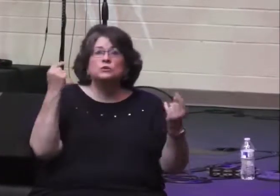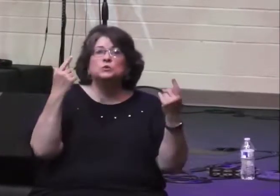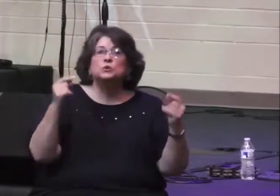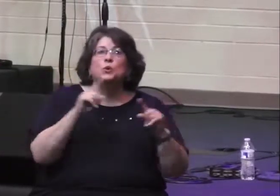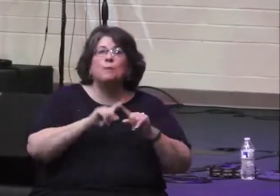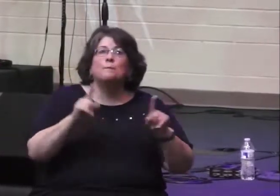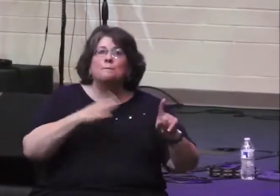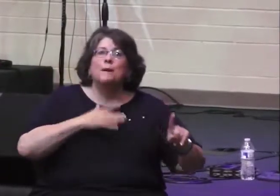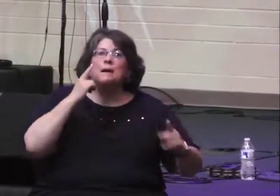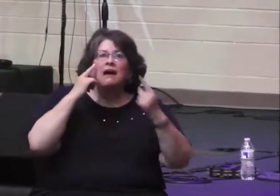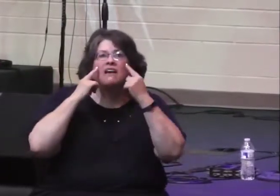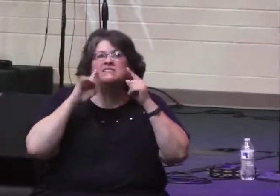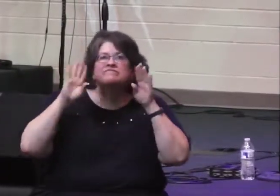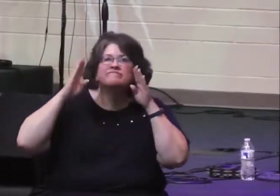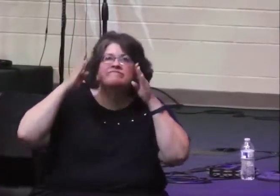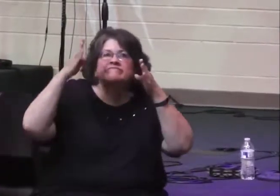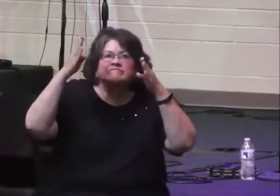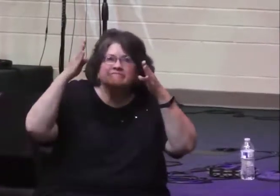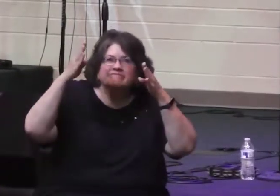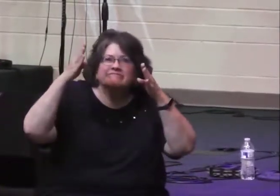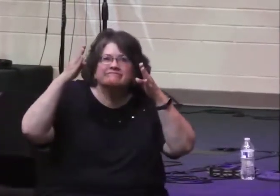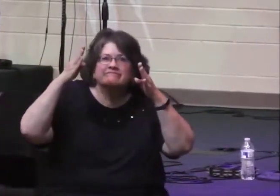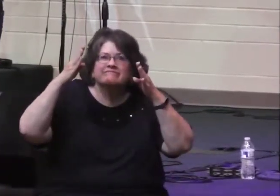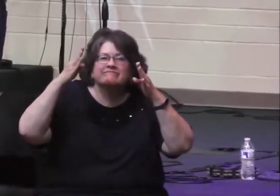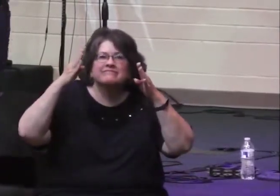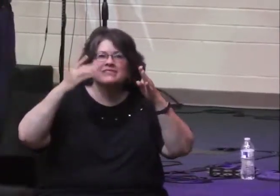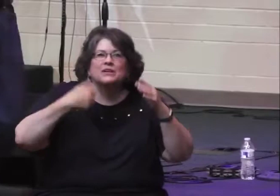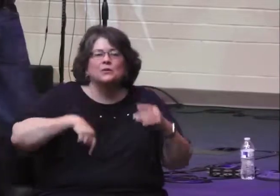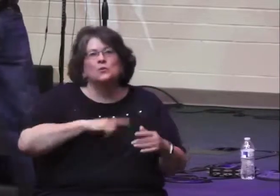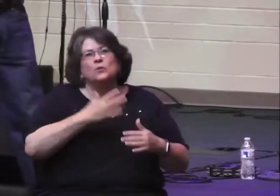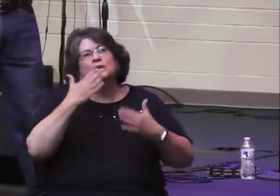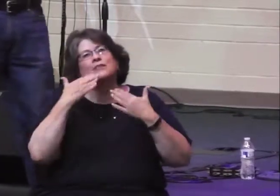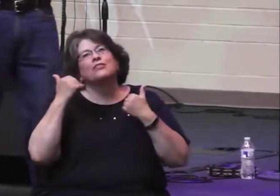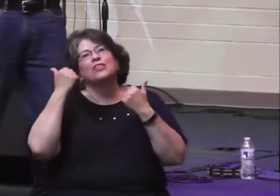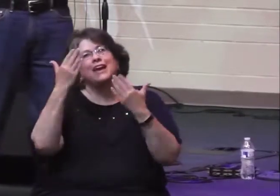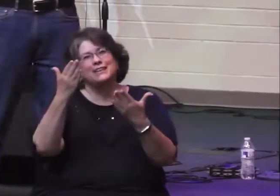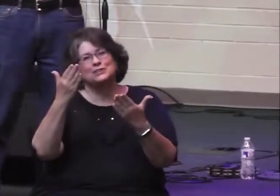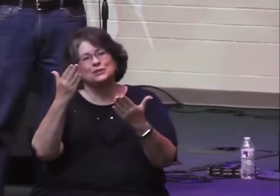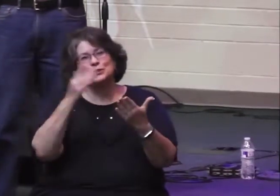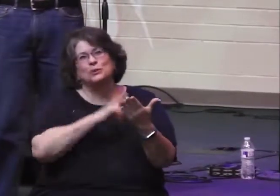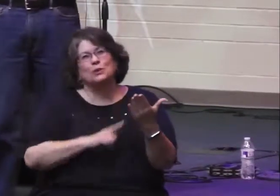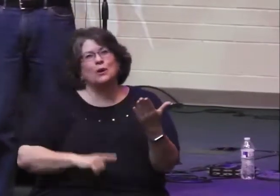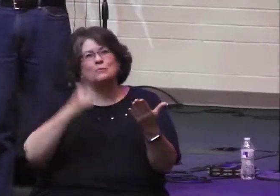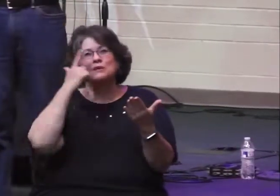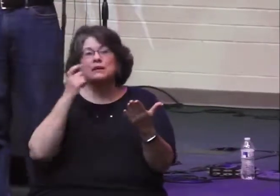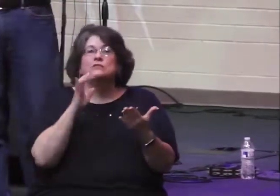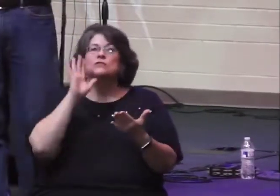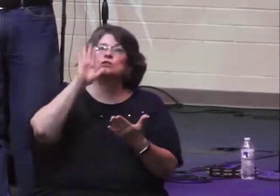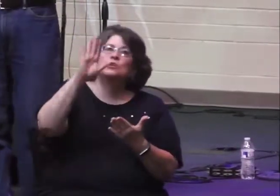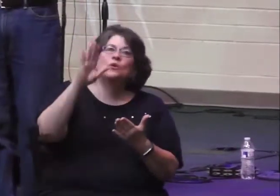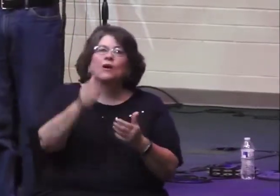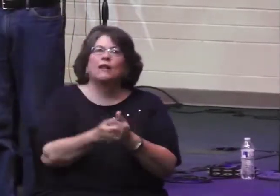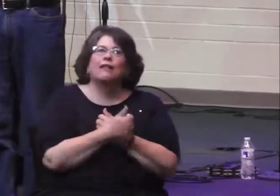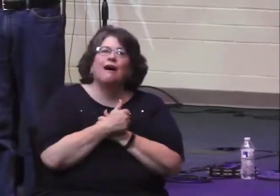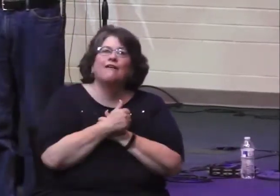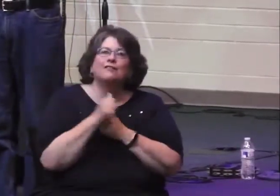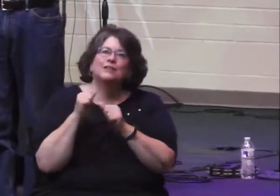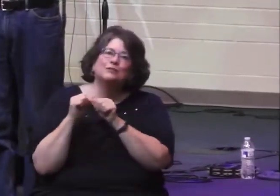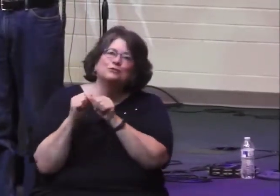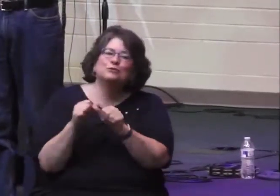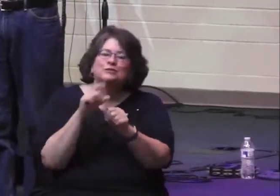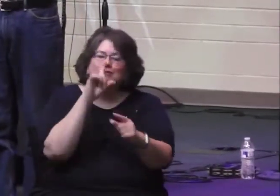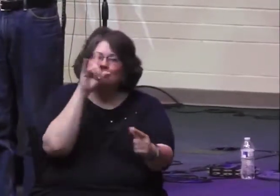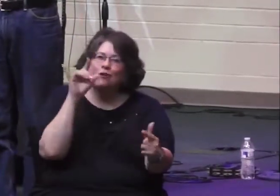to do, Lord, but our eyes are on you. And we give thanks to you, Lord, because